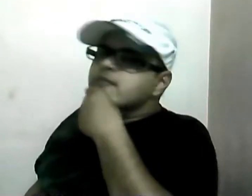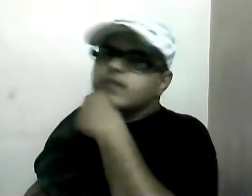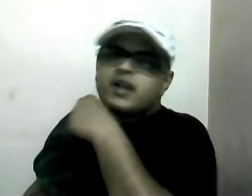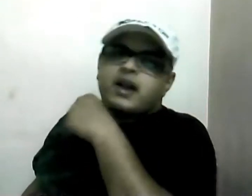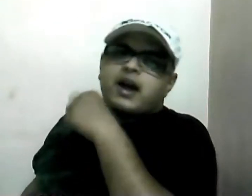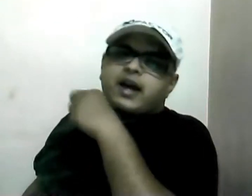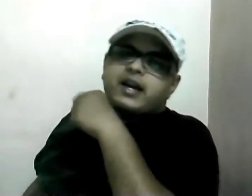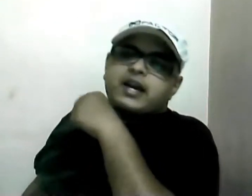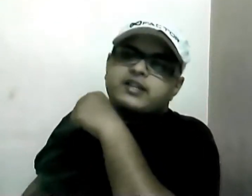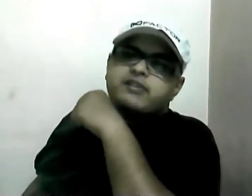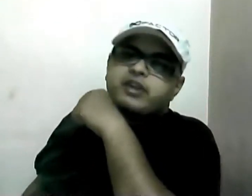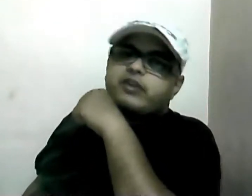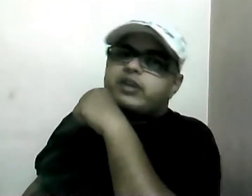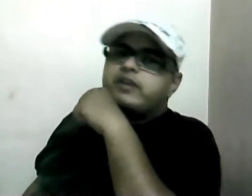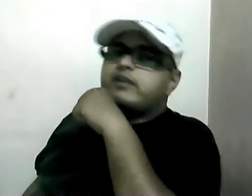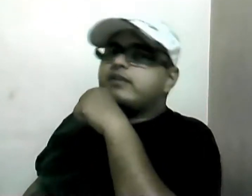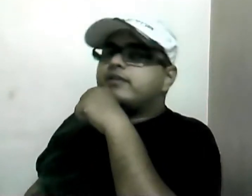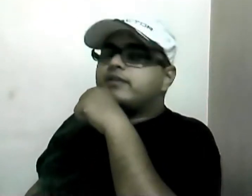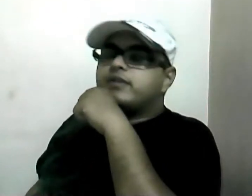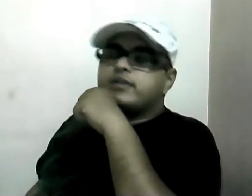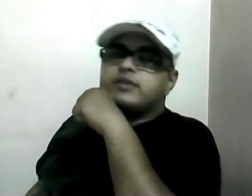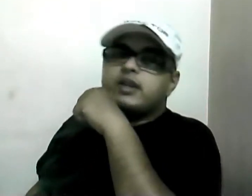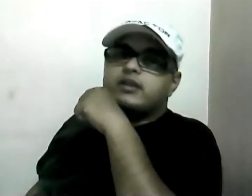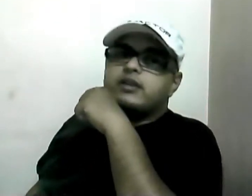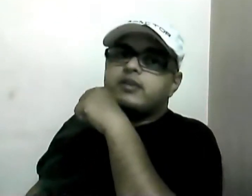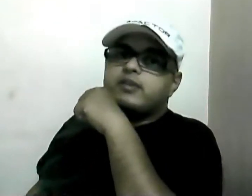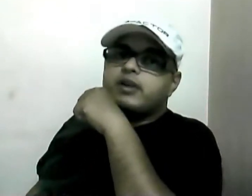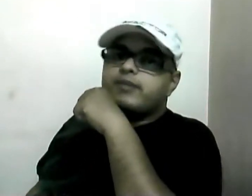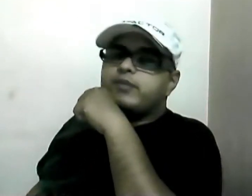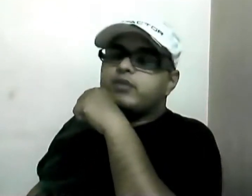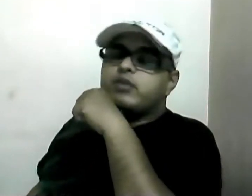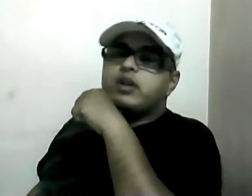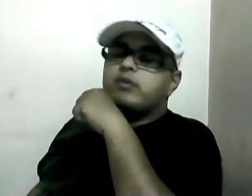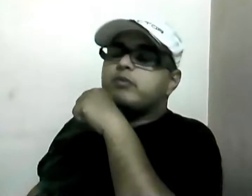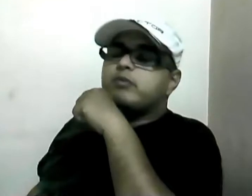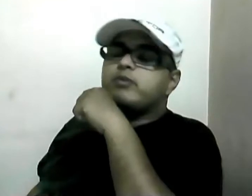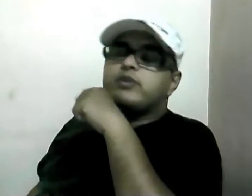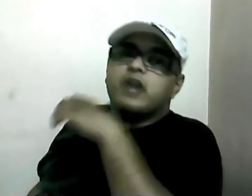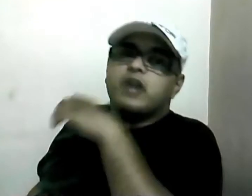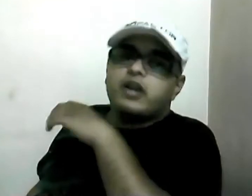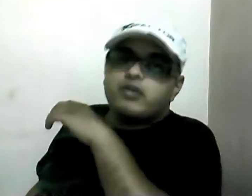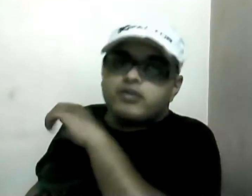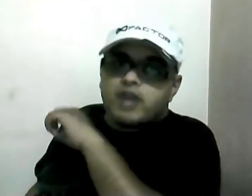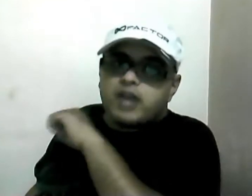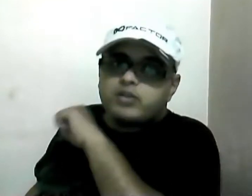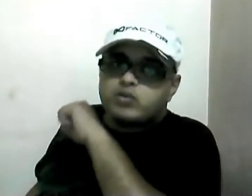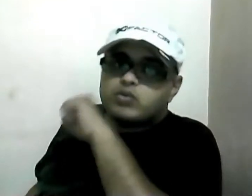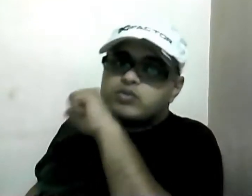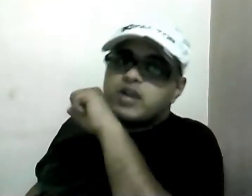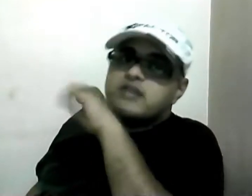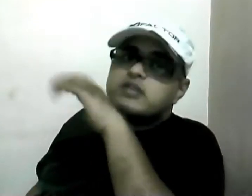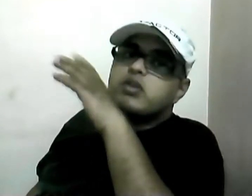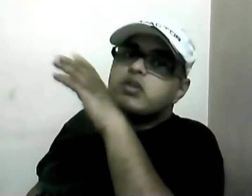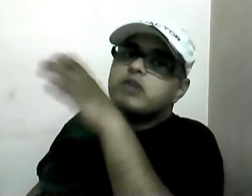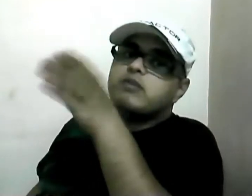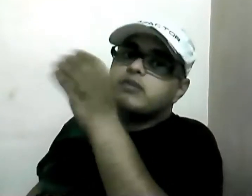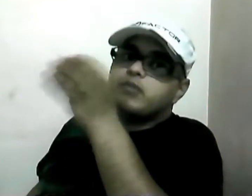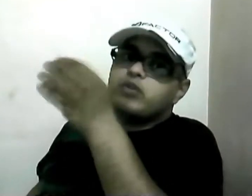Hi guys, a very good evening. This is Aditi Rimri. Today I am going to put some light on SaaS tools. SaaS has gone above and beyond its